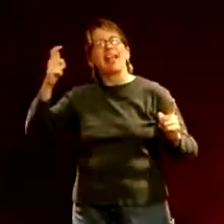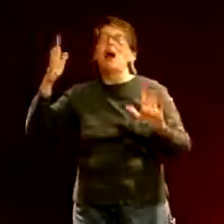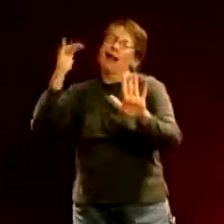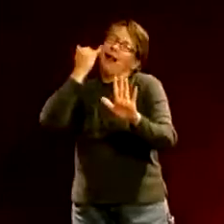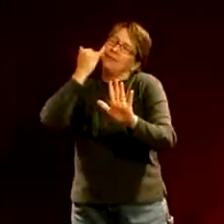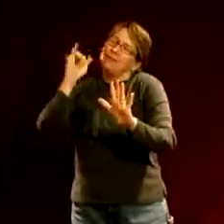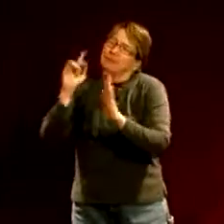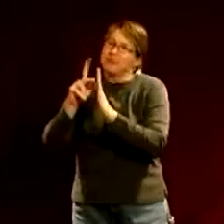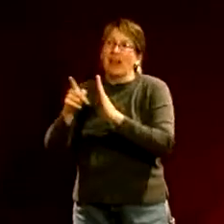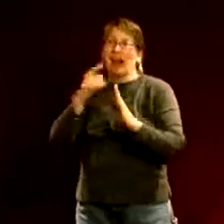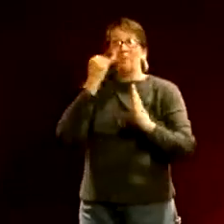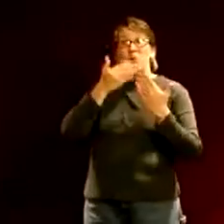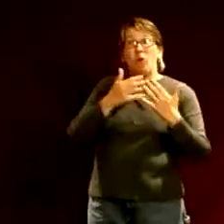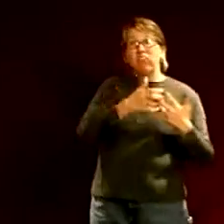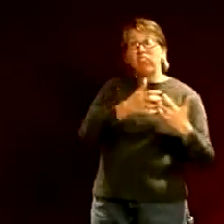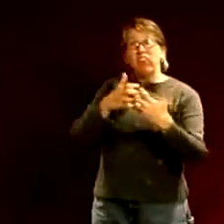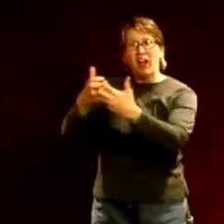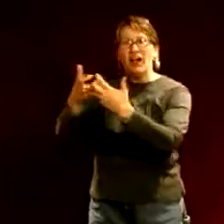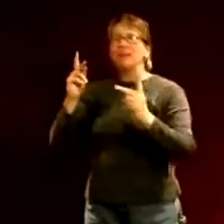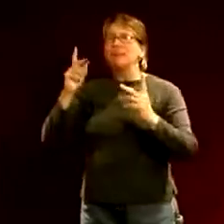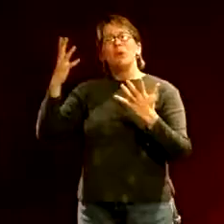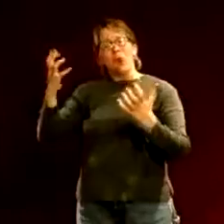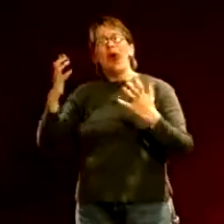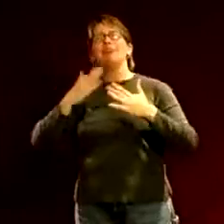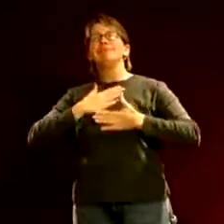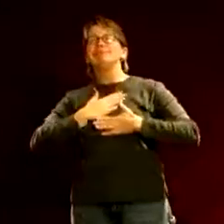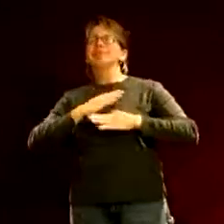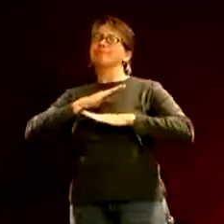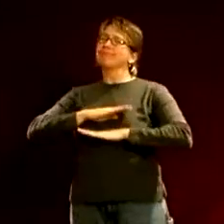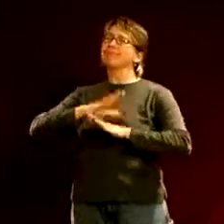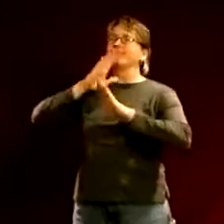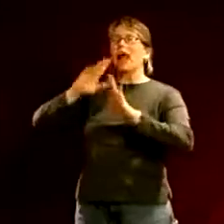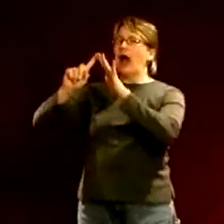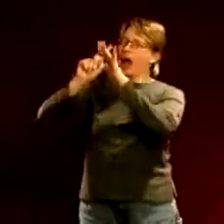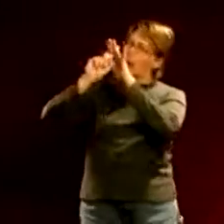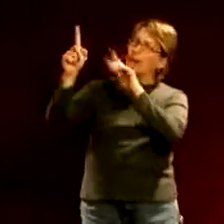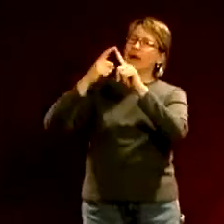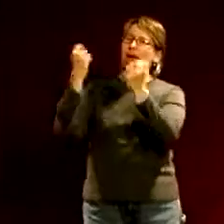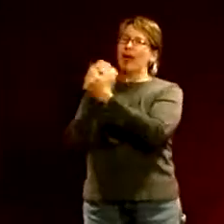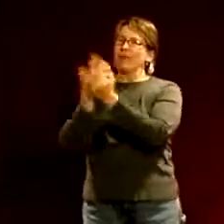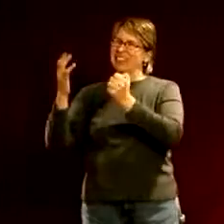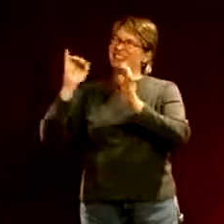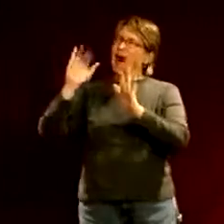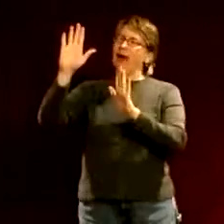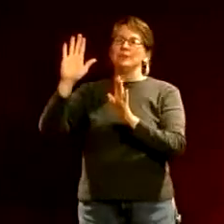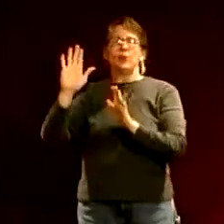you know we thought this is going to be a great place that we can really enjoy the quiet in nature and a place for us to relax and escape from the everyday